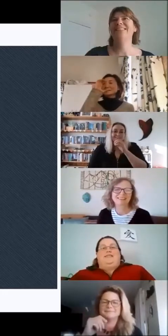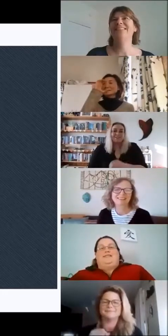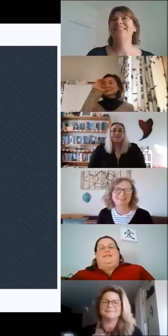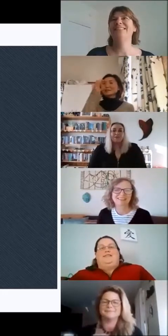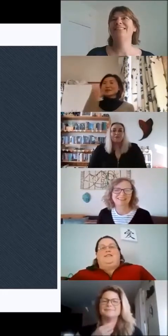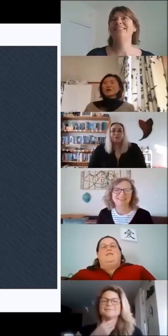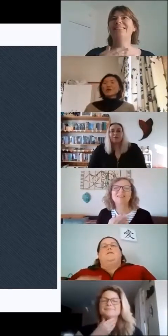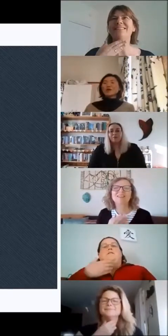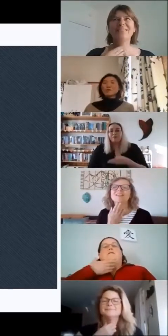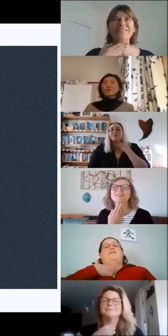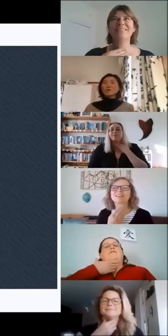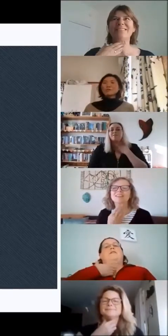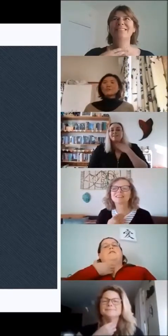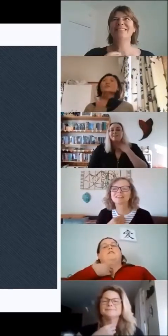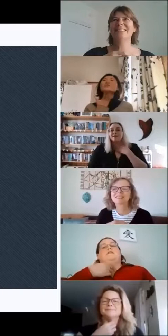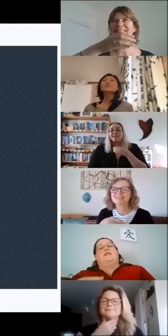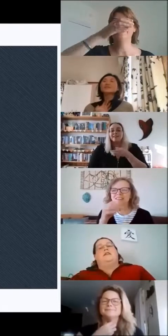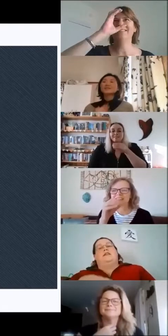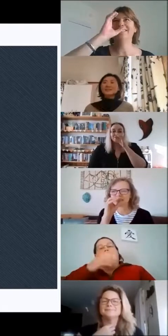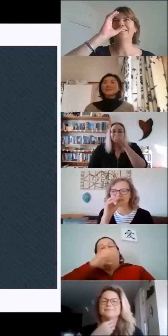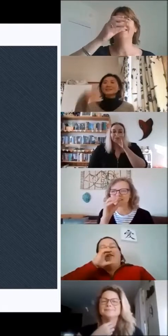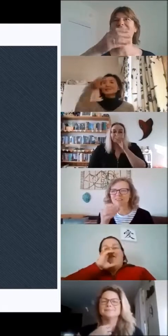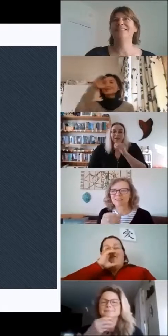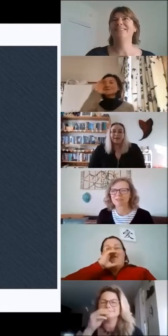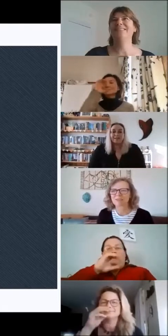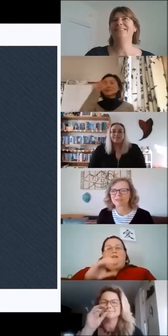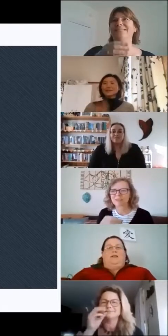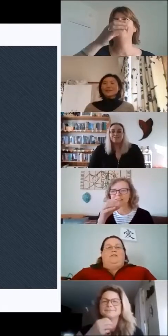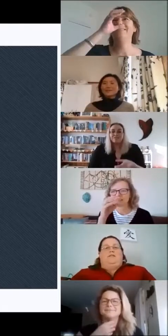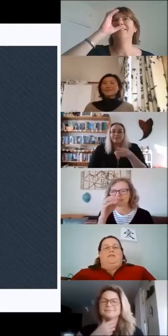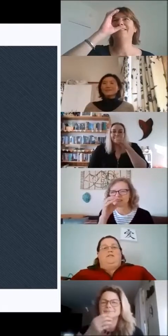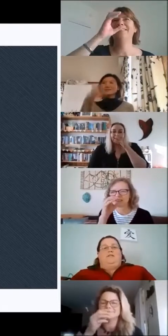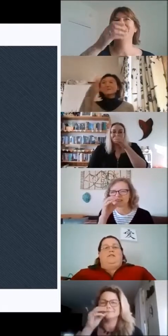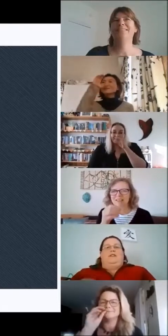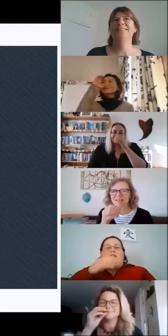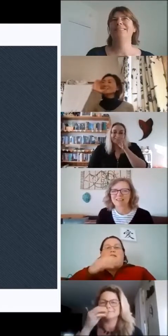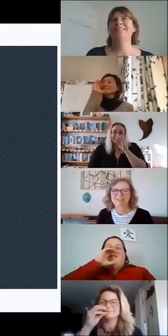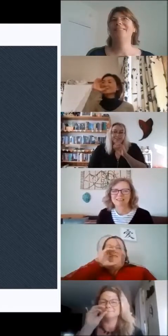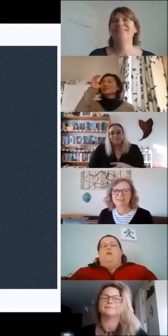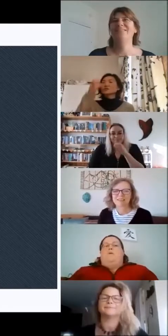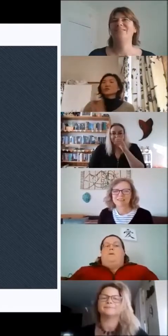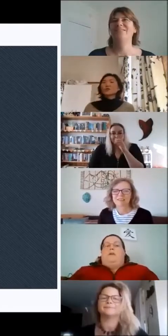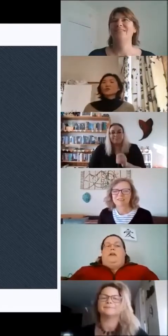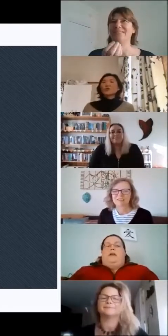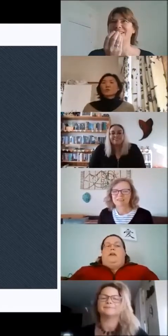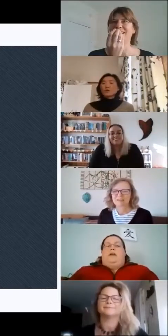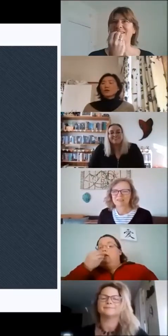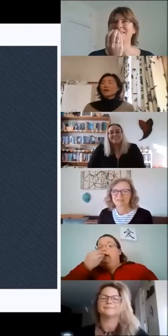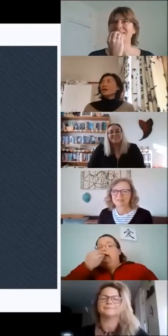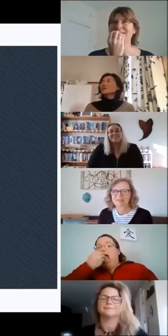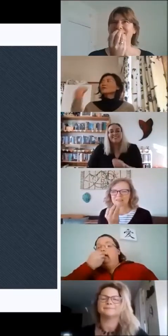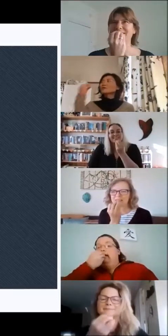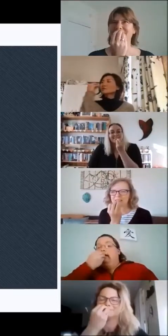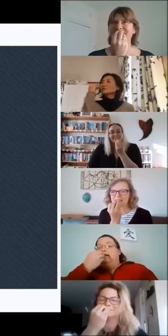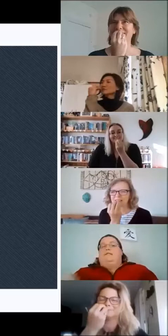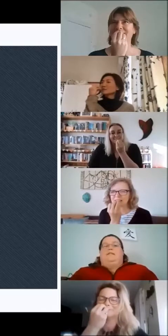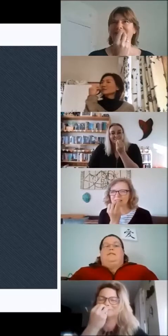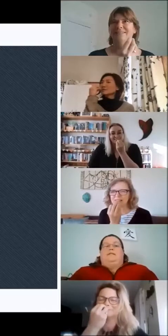this. When we're thirsty and need a drink we ask for drink like this. We ask